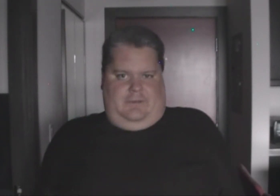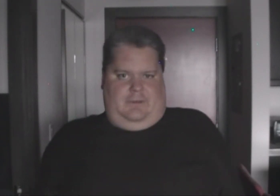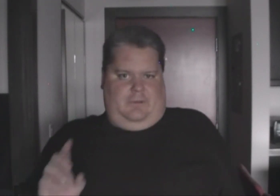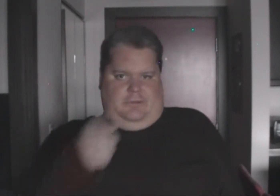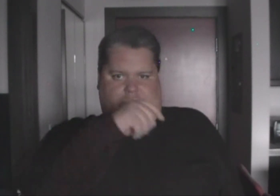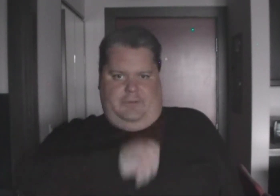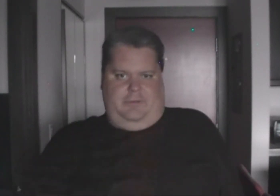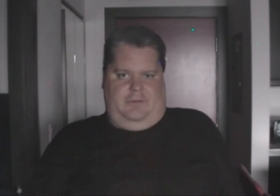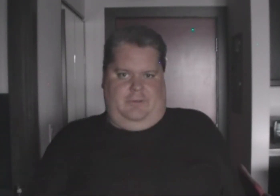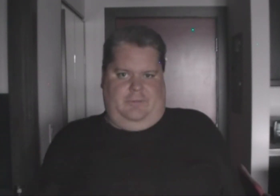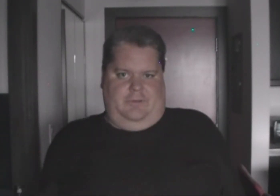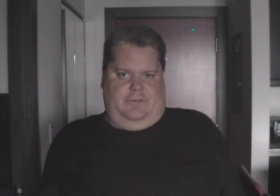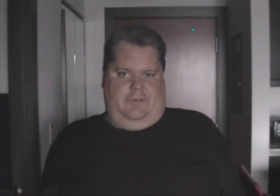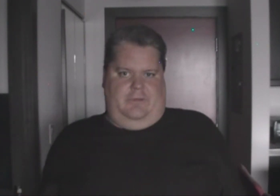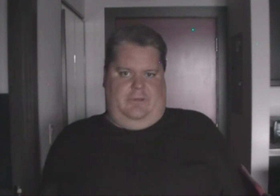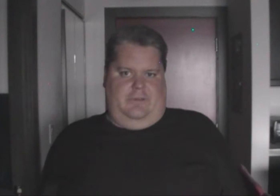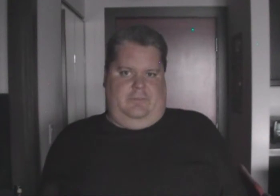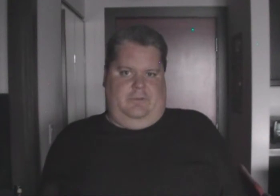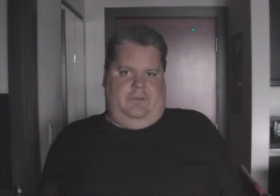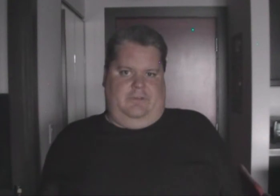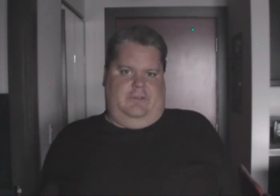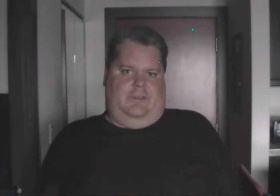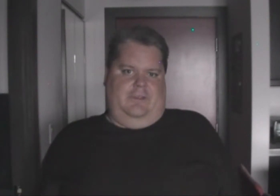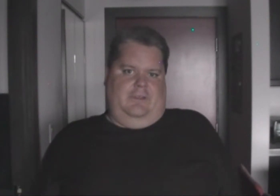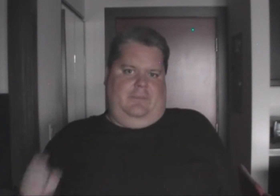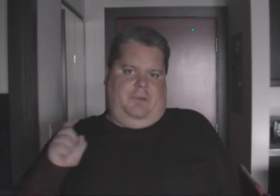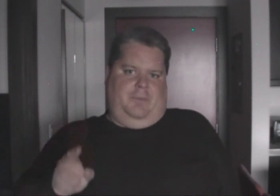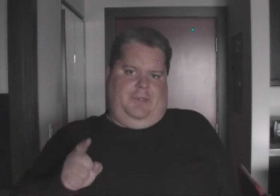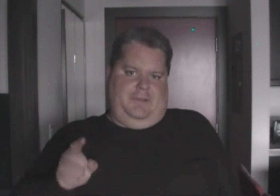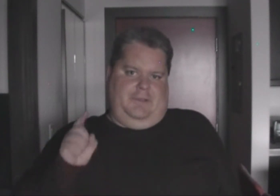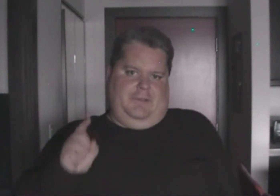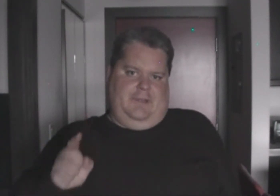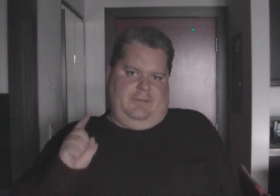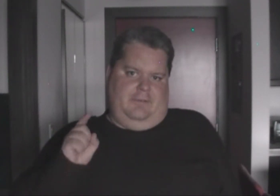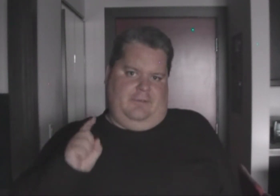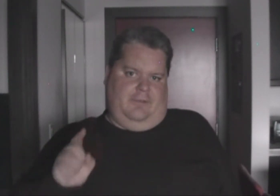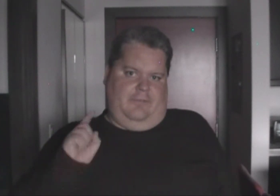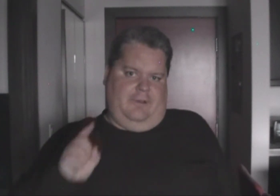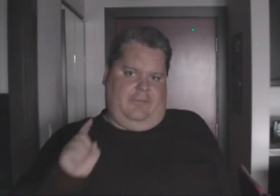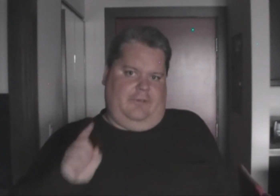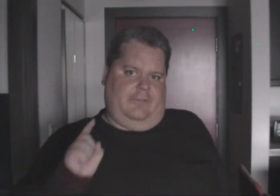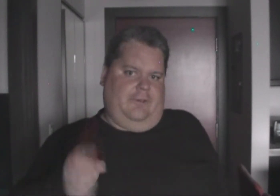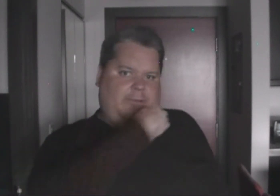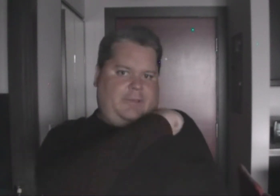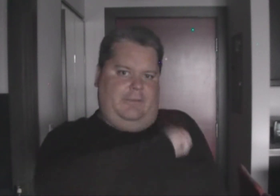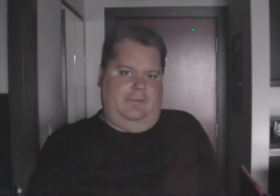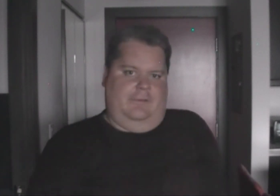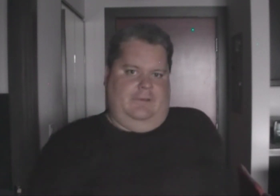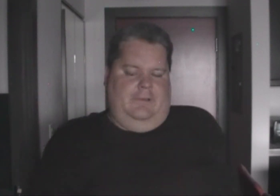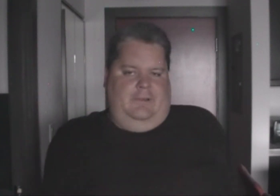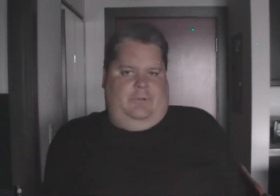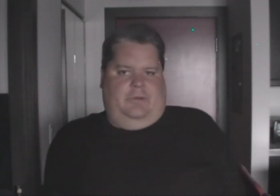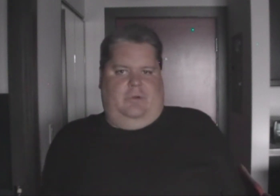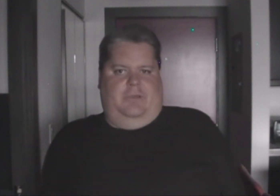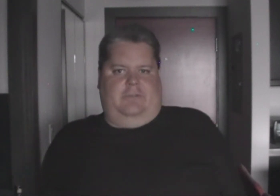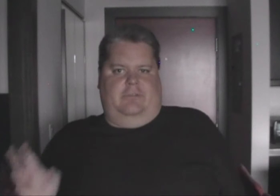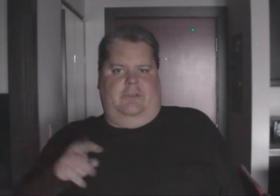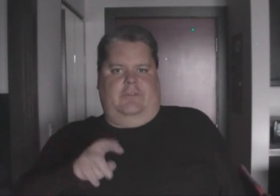why don't you go on YouTube, I don't want to say what it is, but let's say, Bubble Man, you need that for the final, final, final battle, but going back to stage